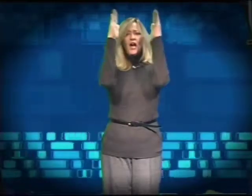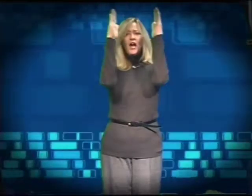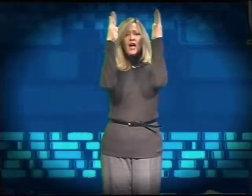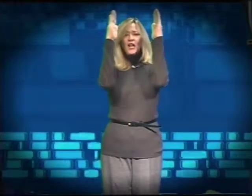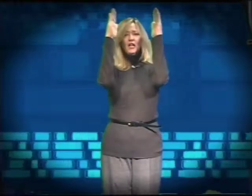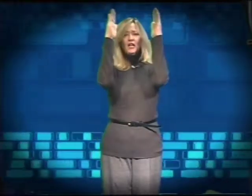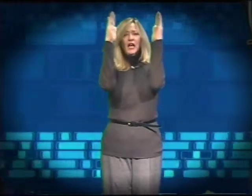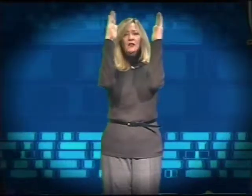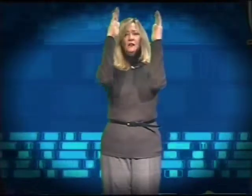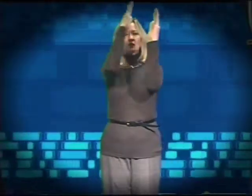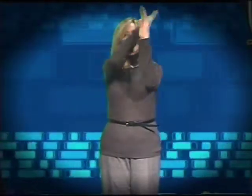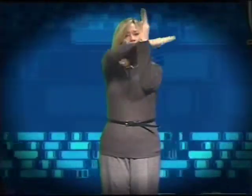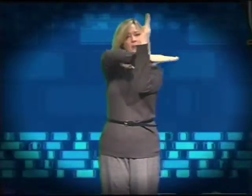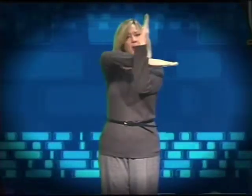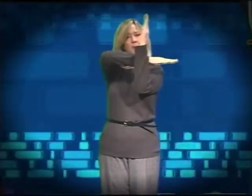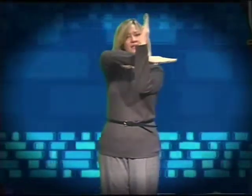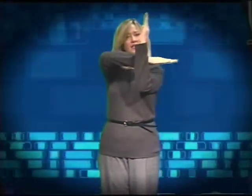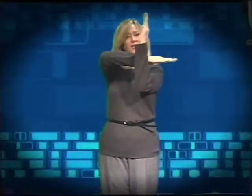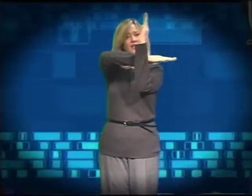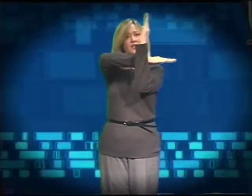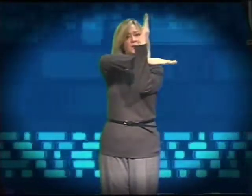Parallel. Perpendicular.